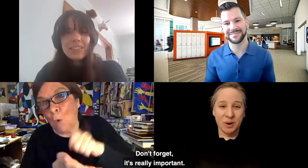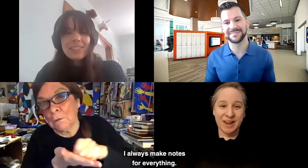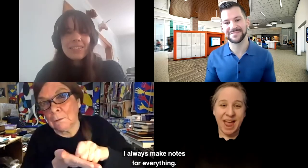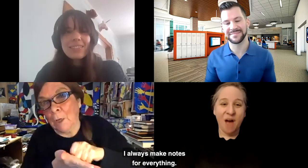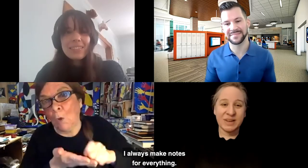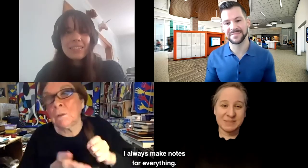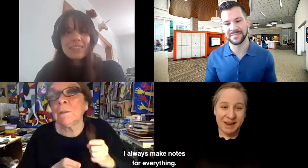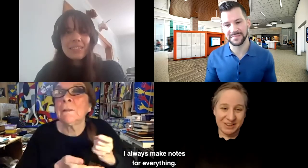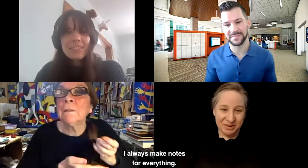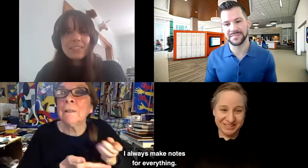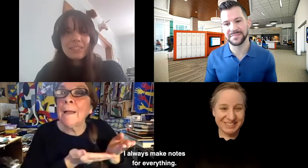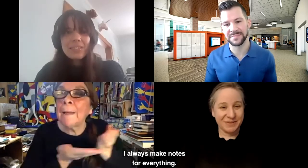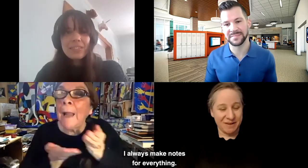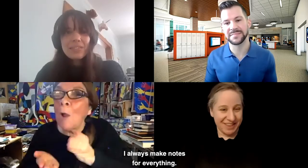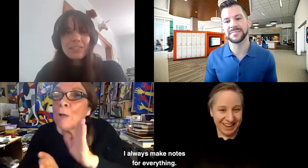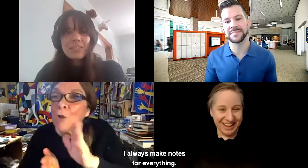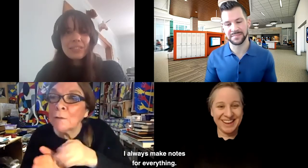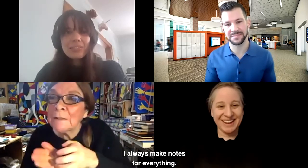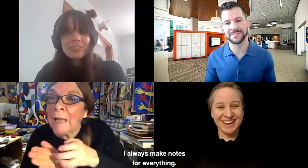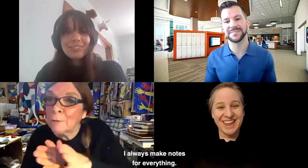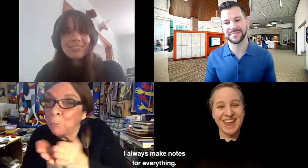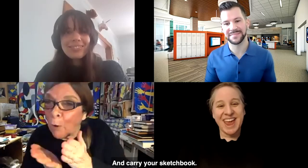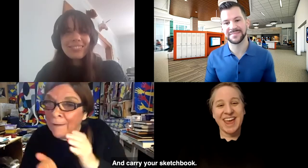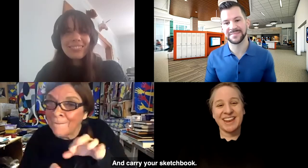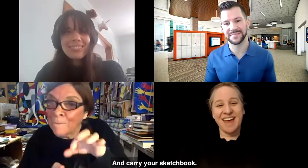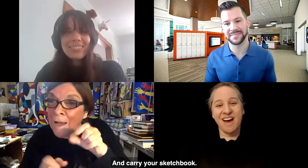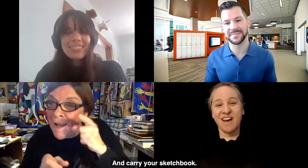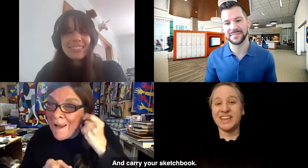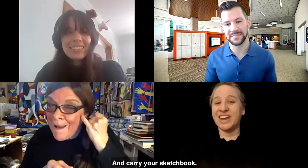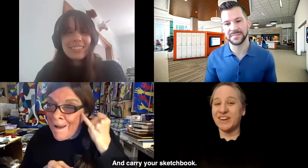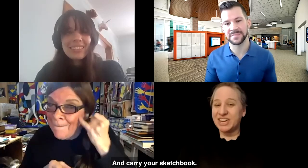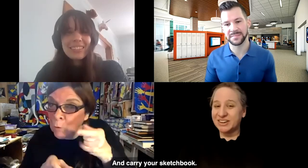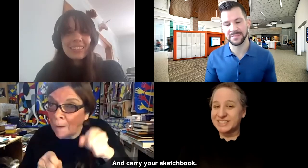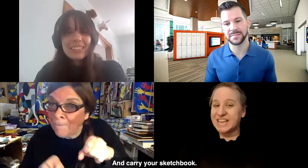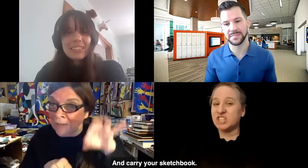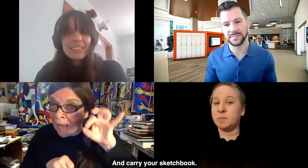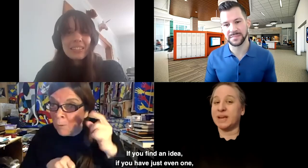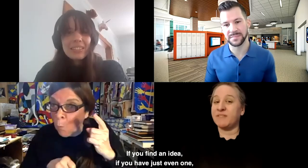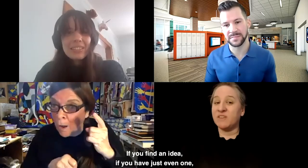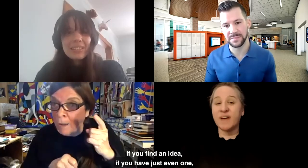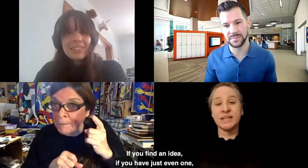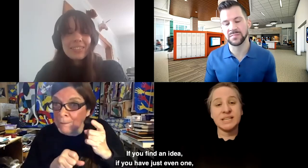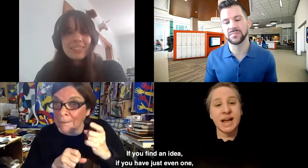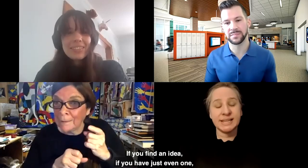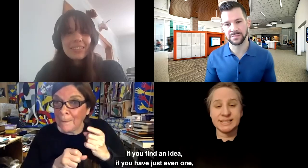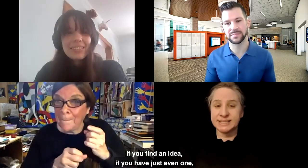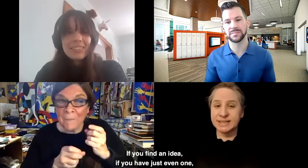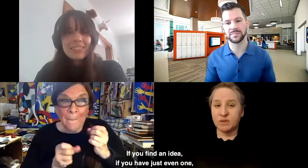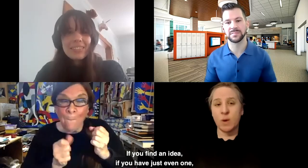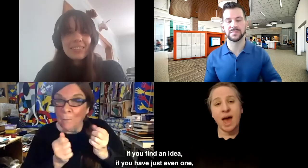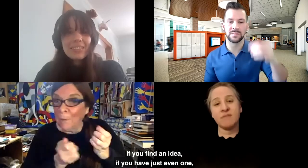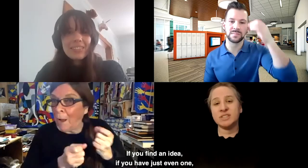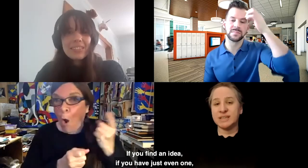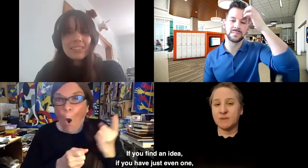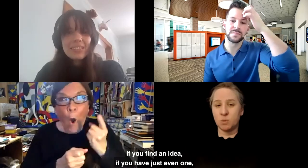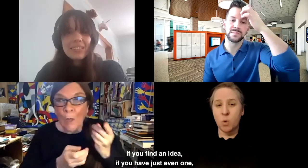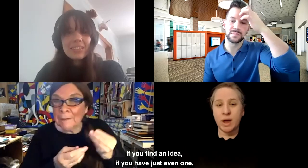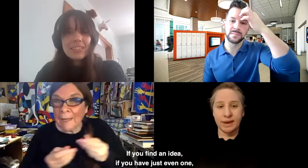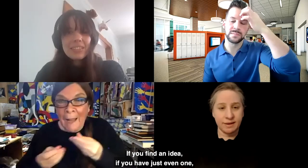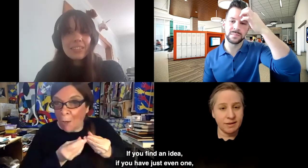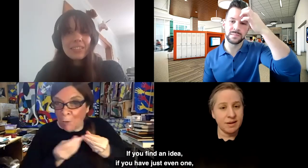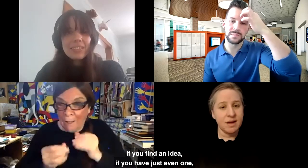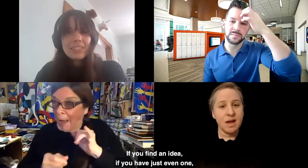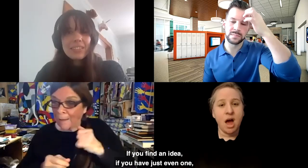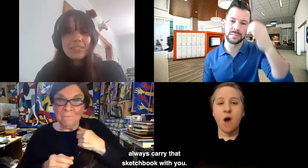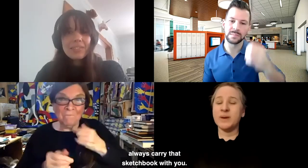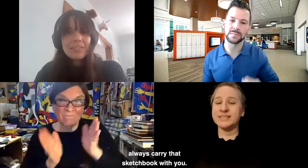important. I always make notes for everything. And, uh, carry your sketchbook. If you find an idea, if you have to see even one,